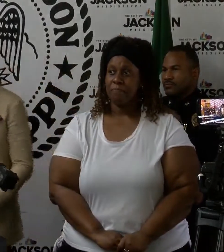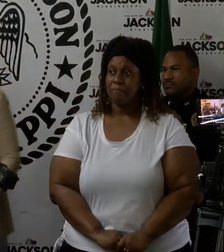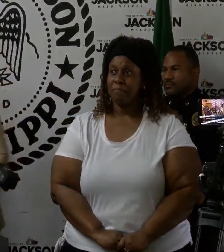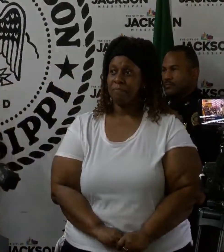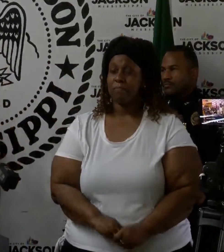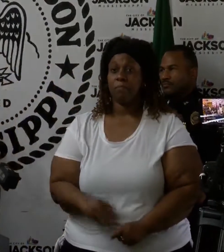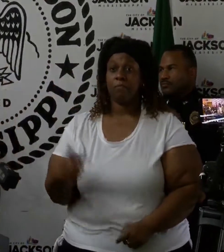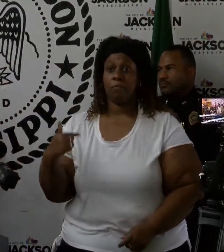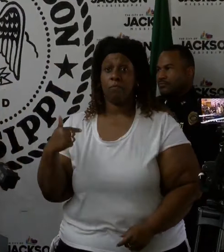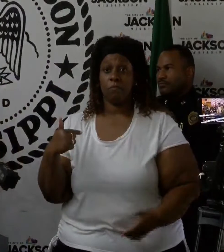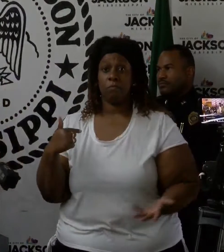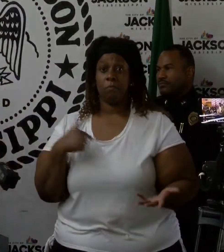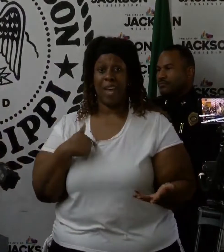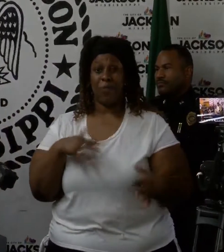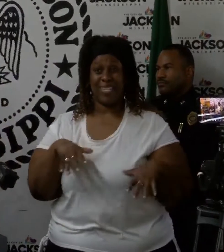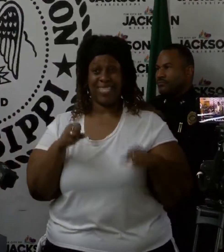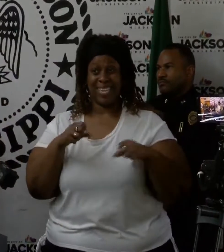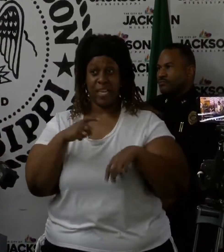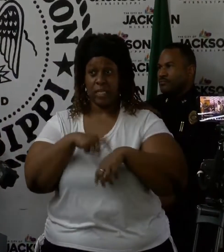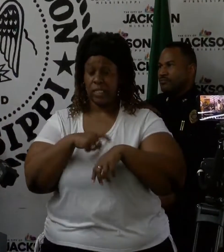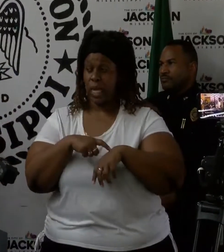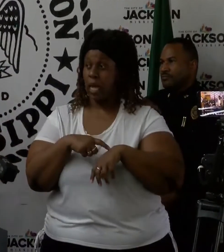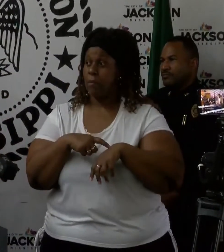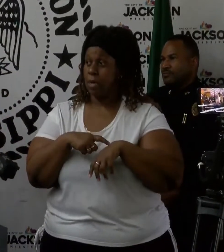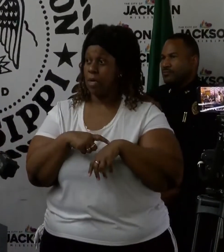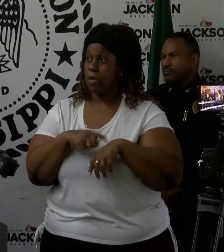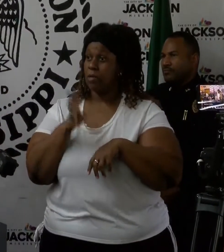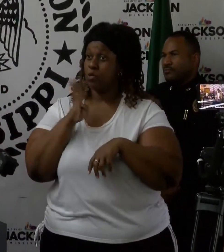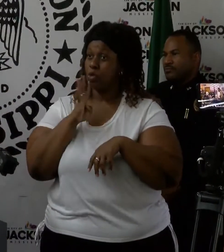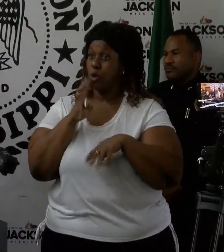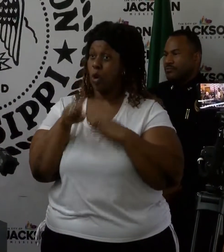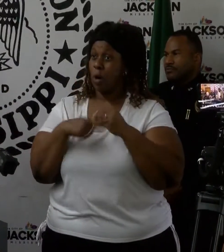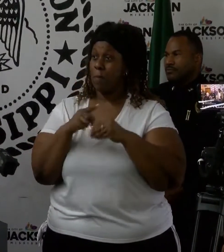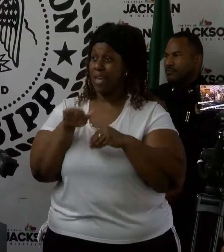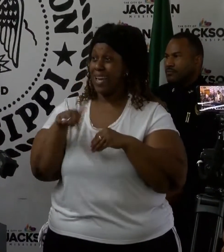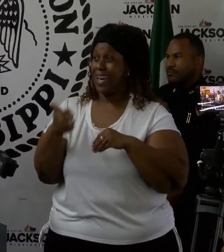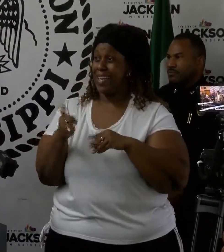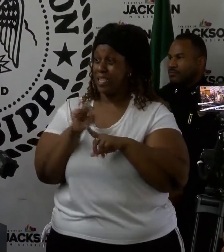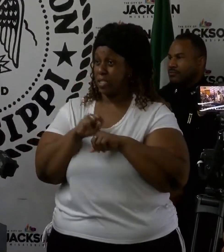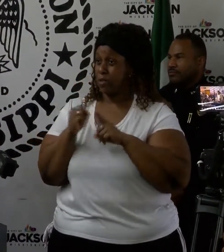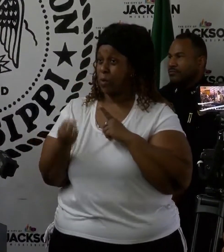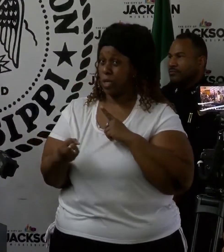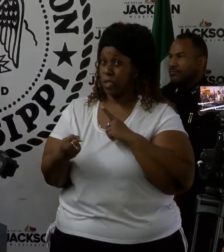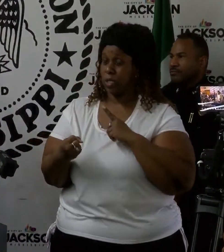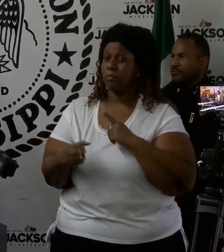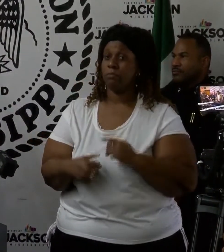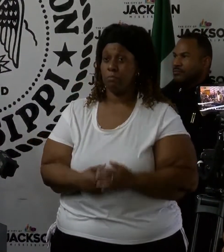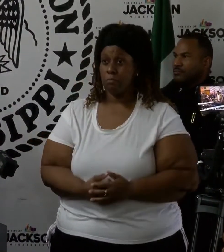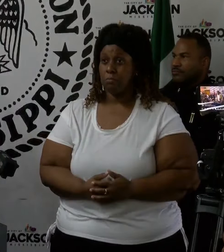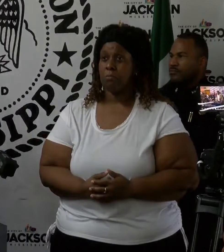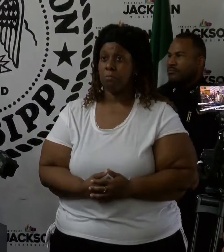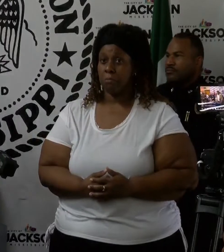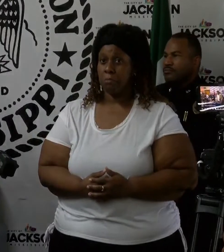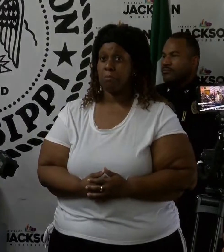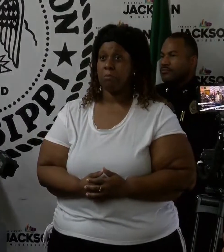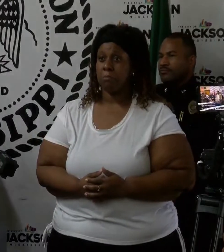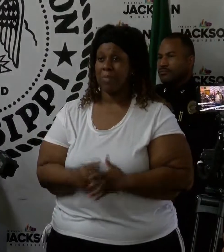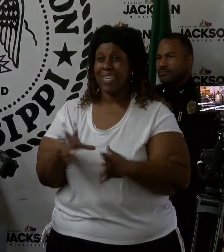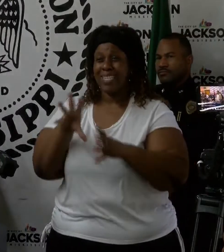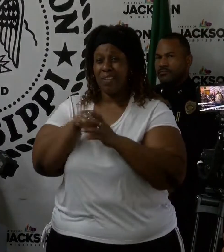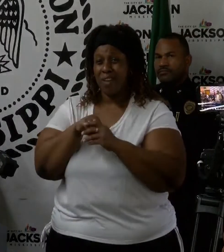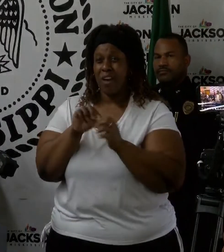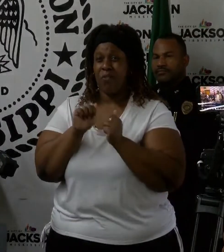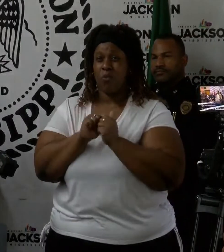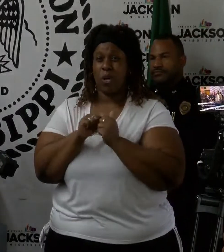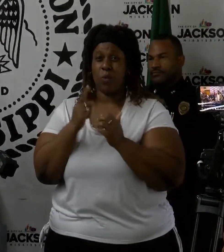I just want to take a moment to speak to another matter that has relationship to the needs